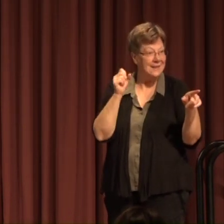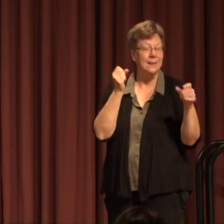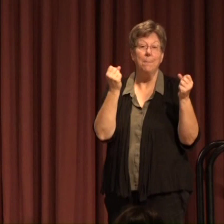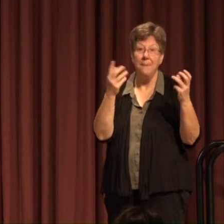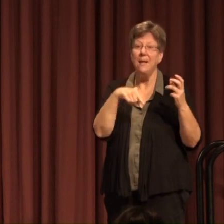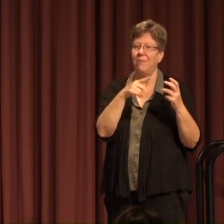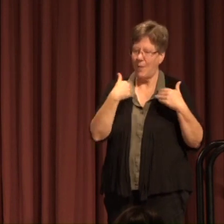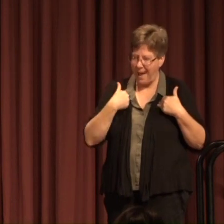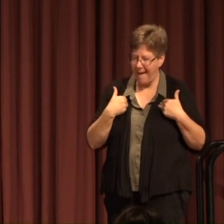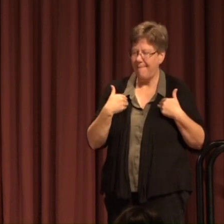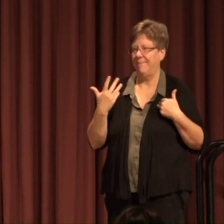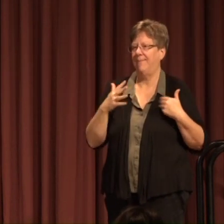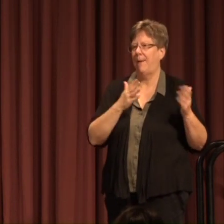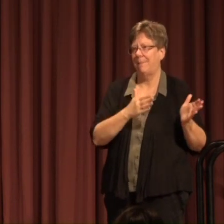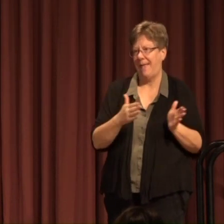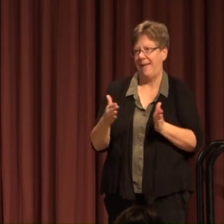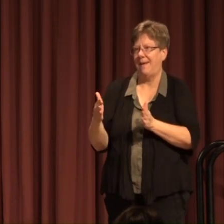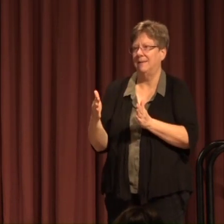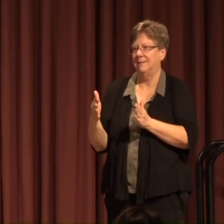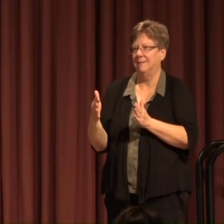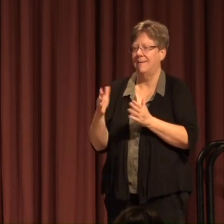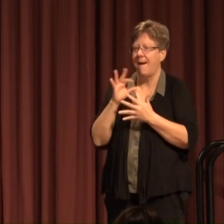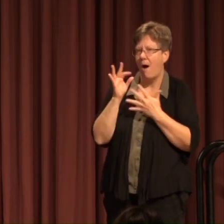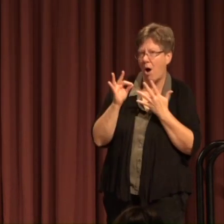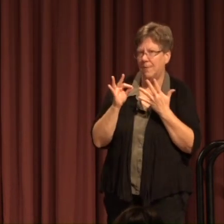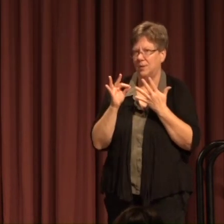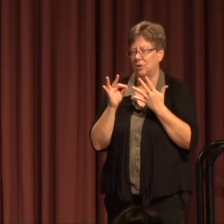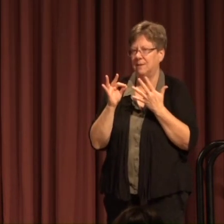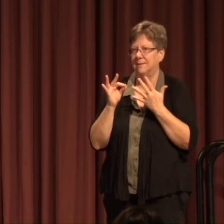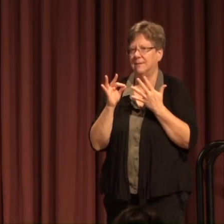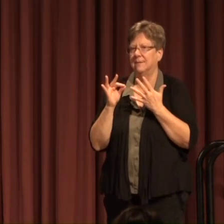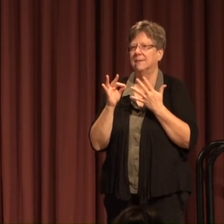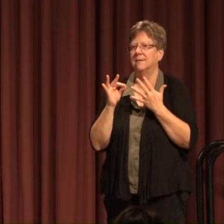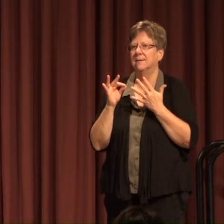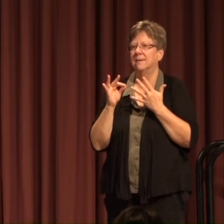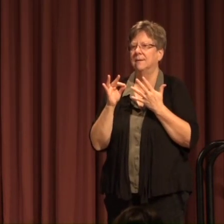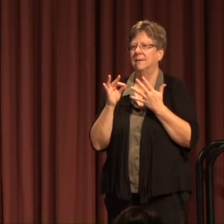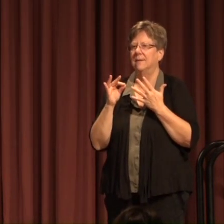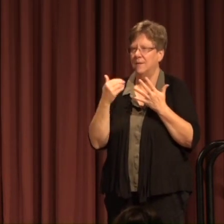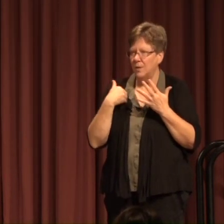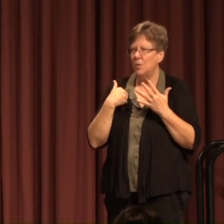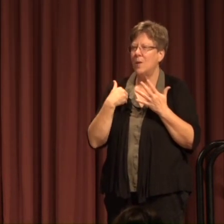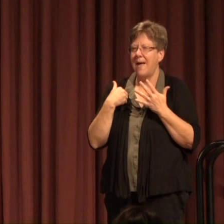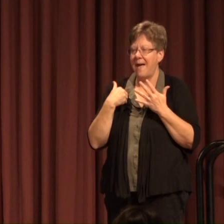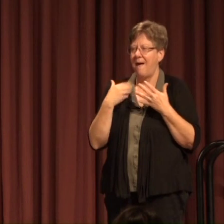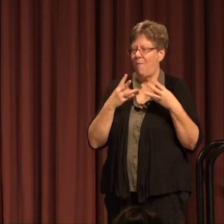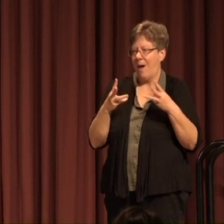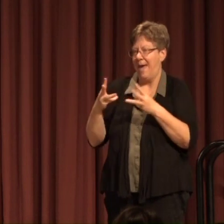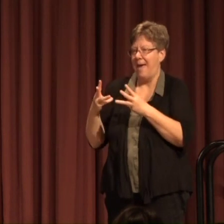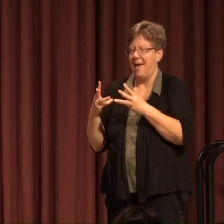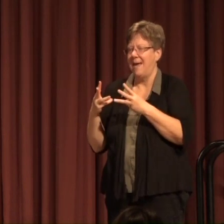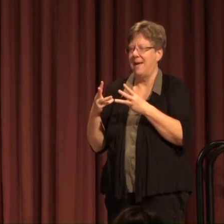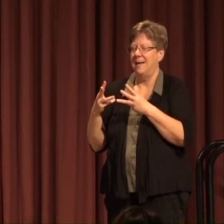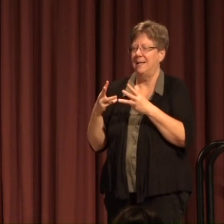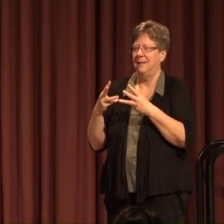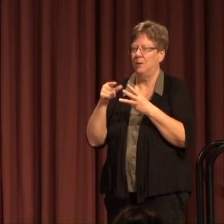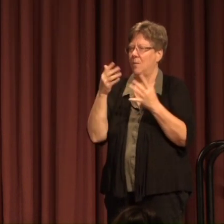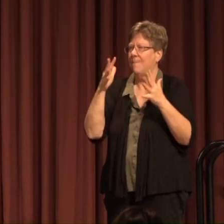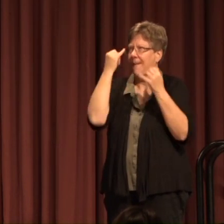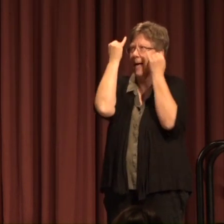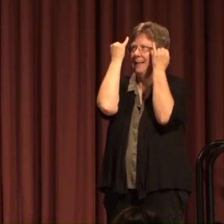have plans Options Have tools Under consideration